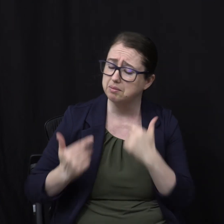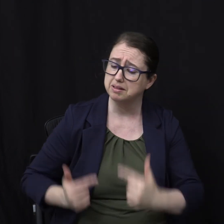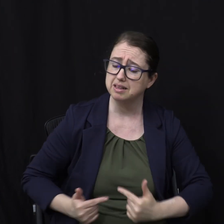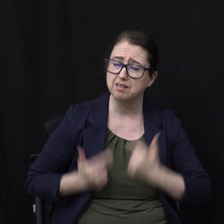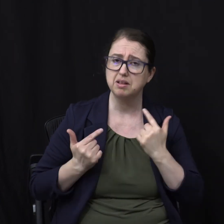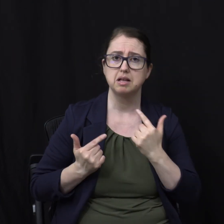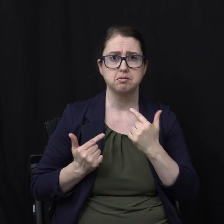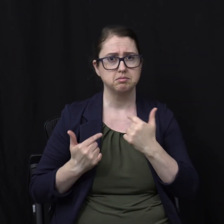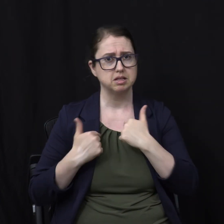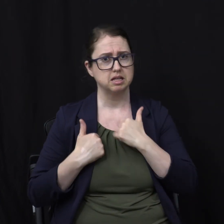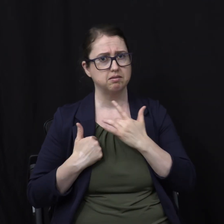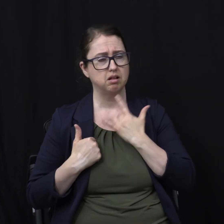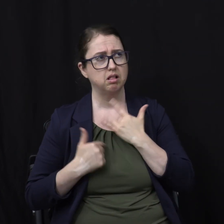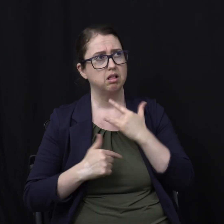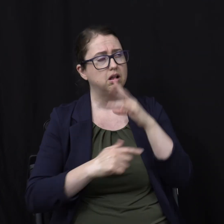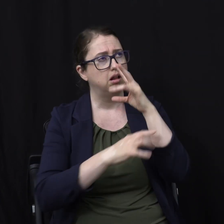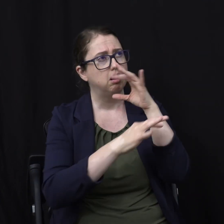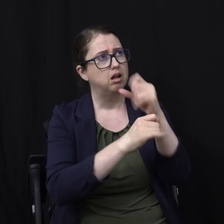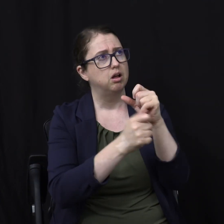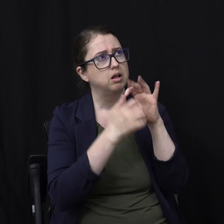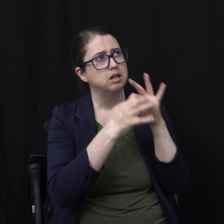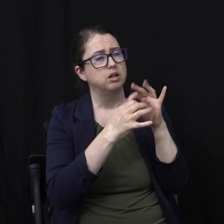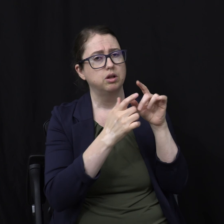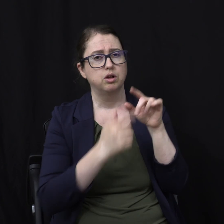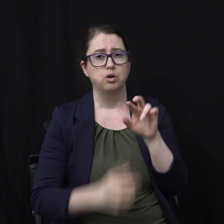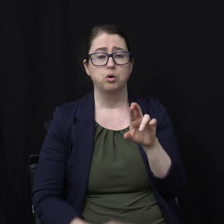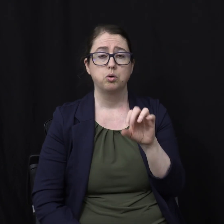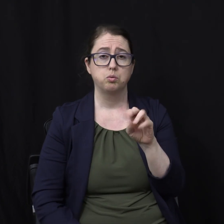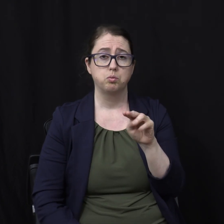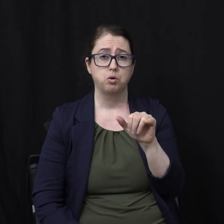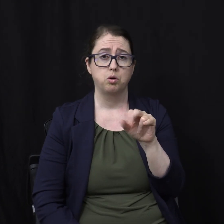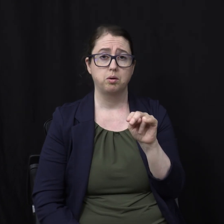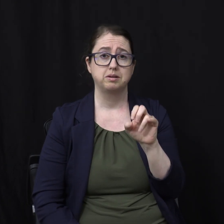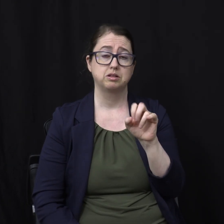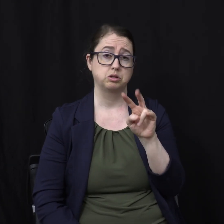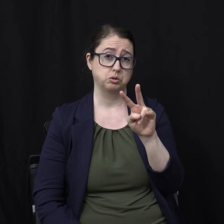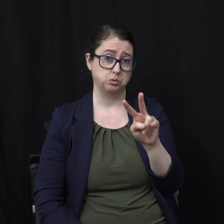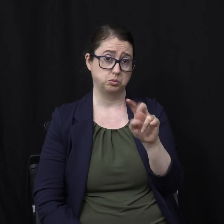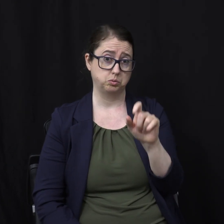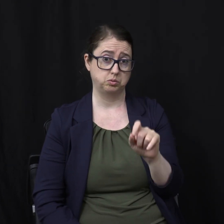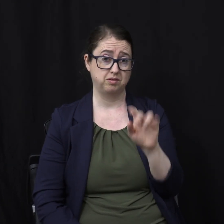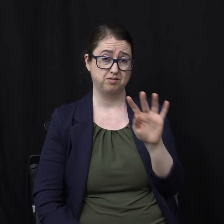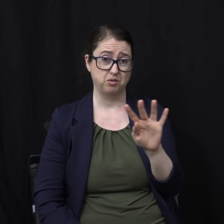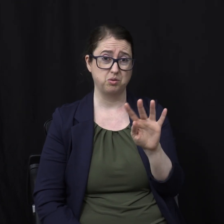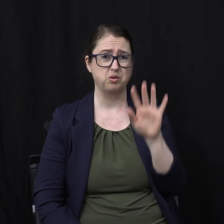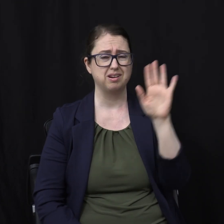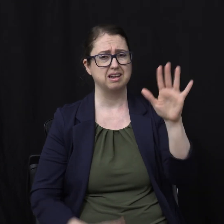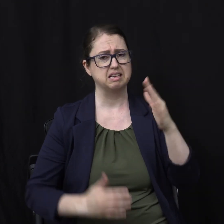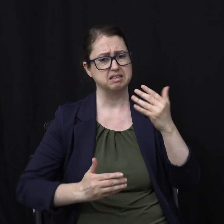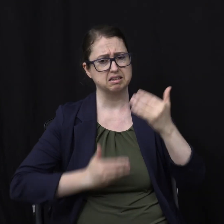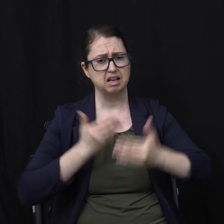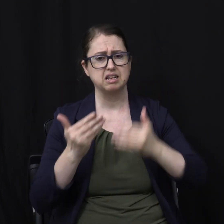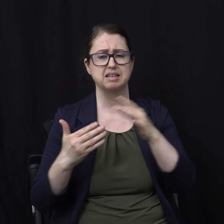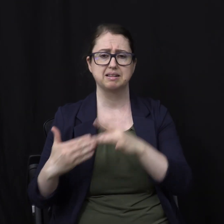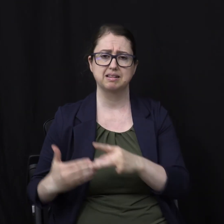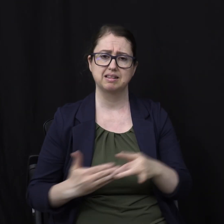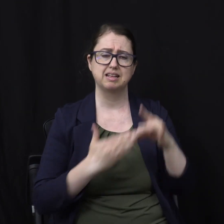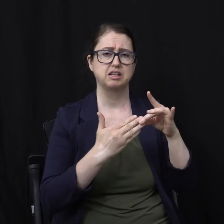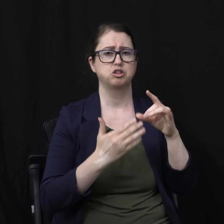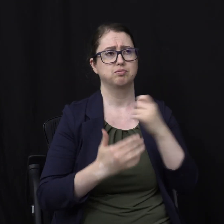me to him And it says in Romans 2 Verse 4 That the kindness of God Leads us to repentance So this is not